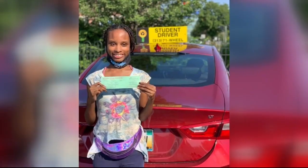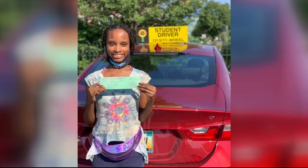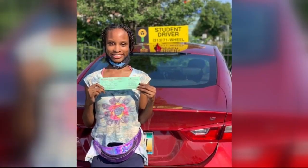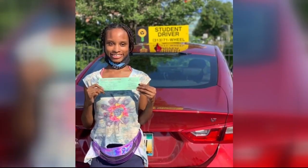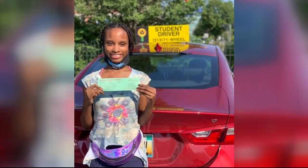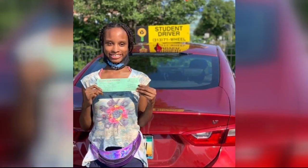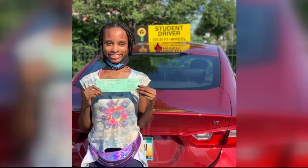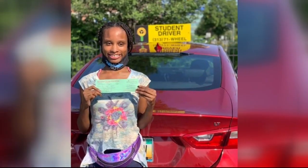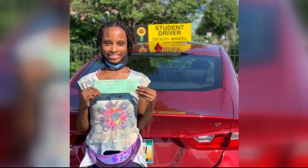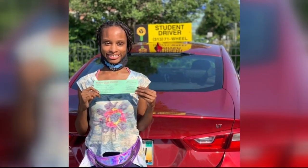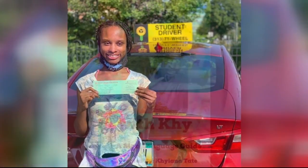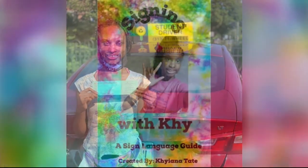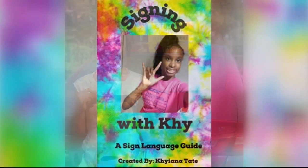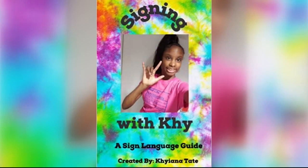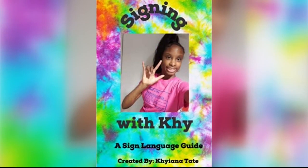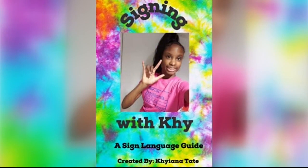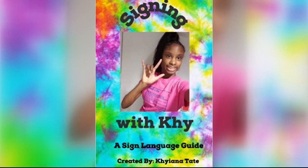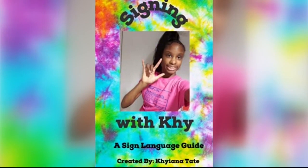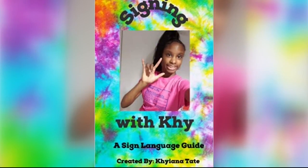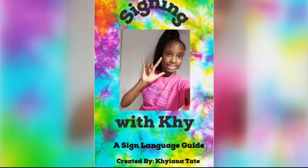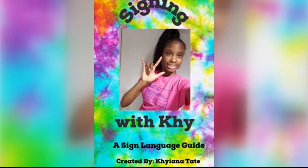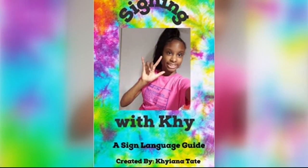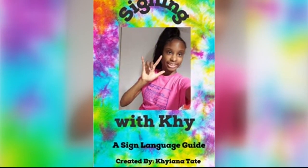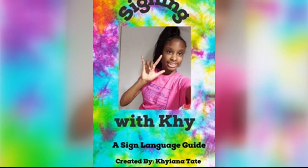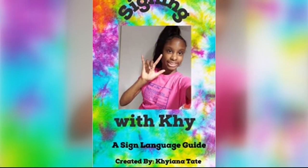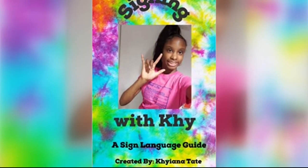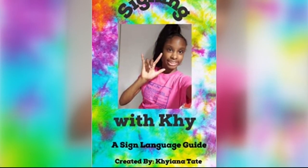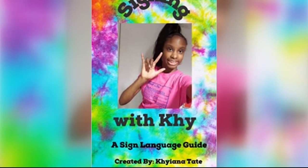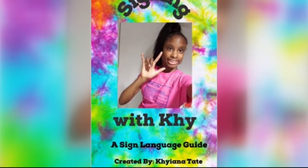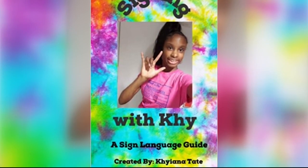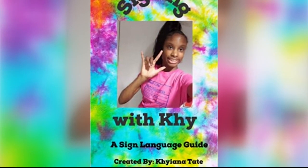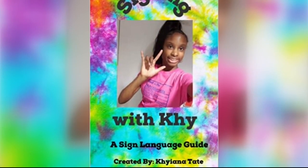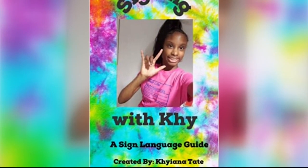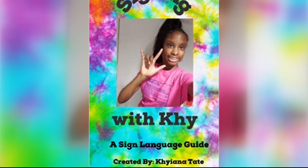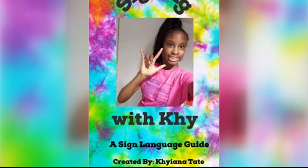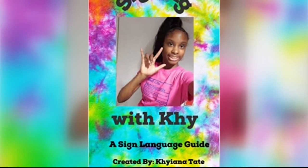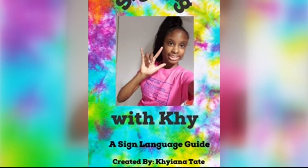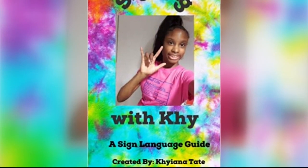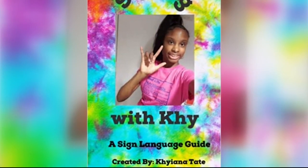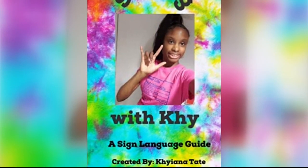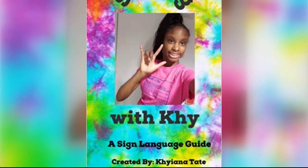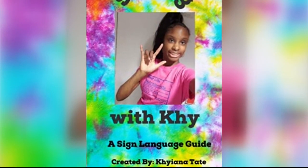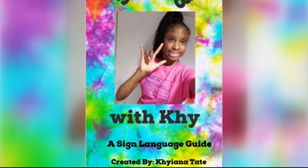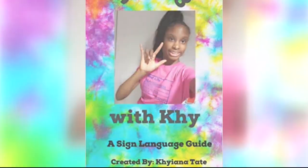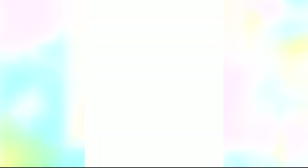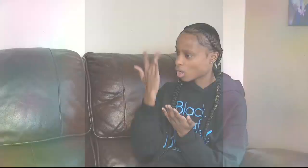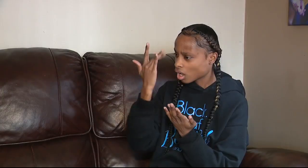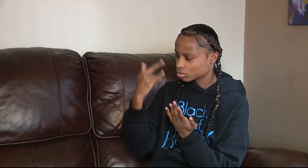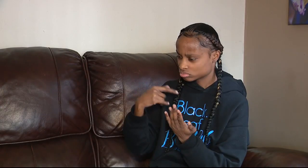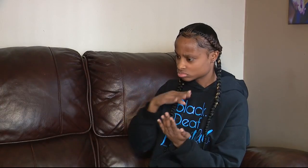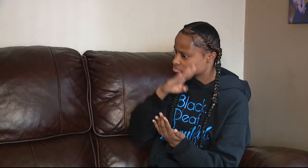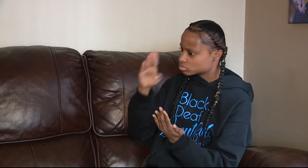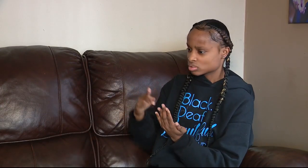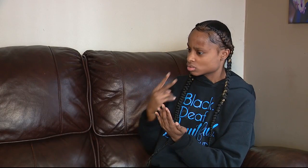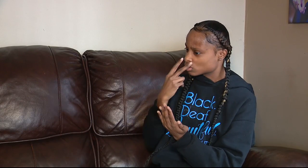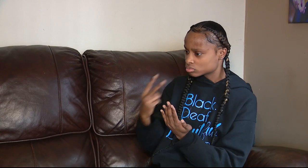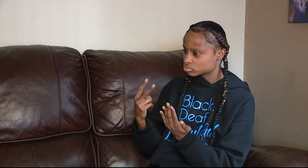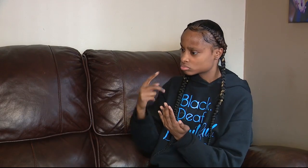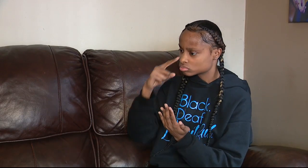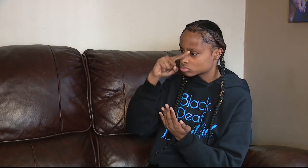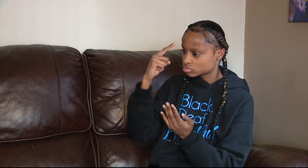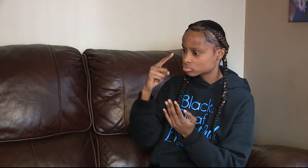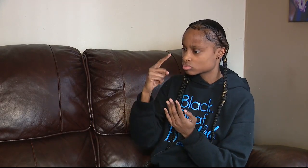She's pretty excited about that. She's also excited about this, her new book, Signing with Kai. Black and brown